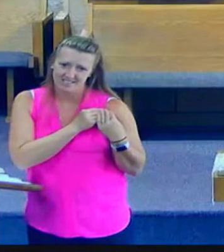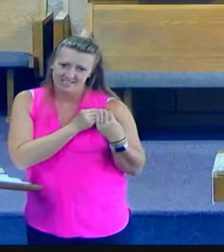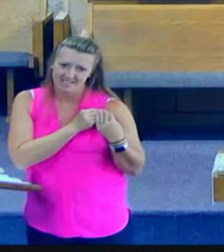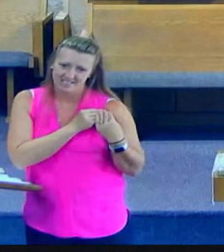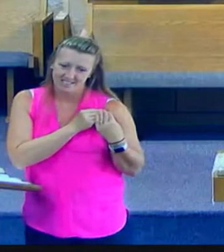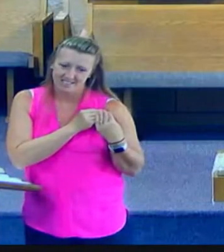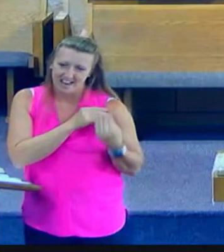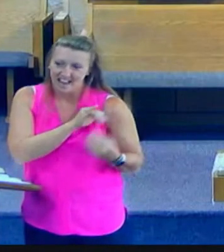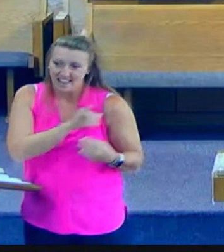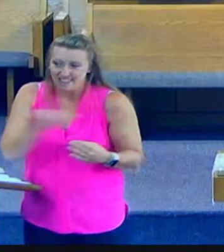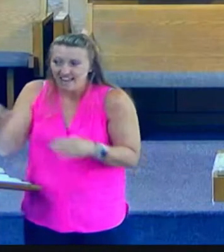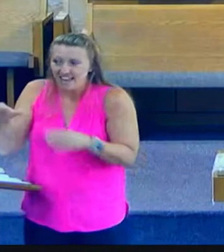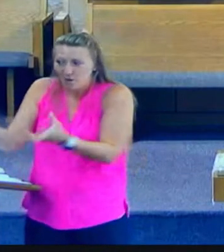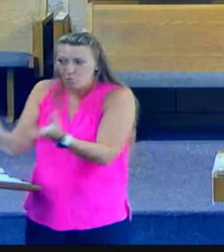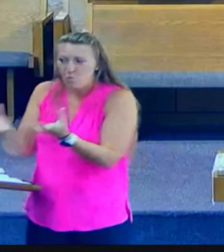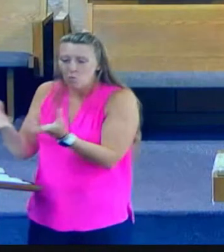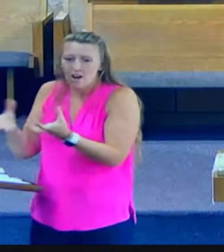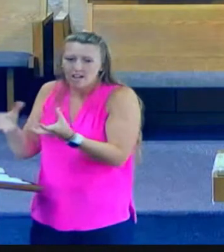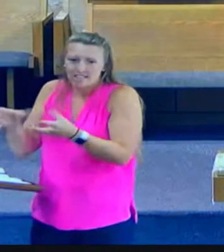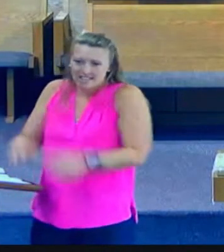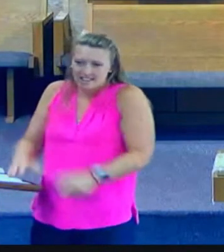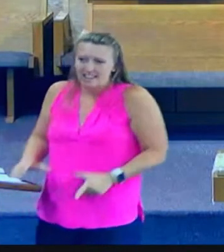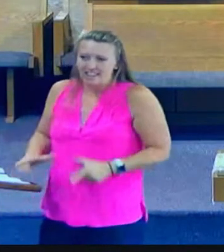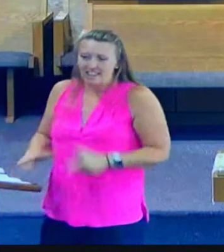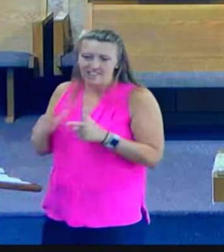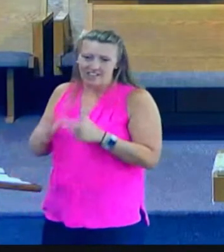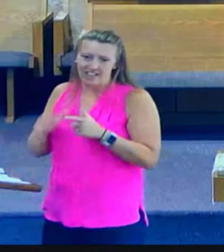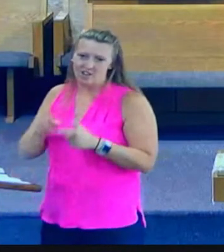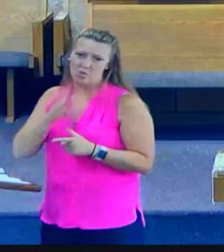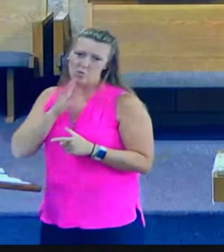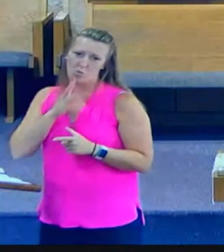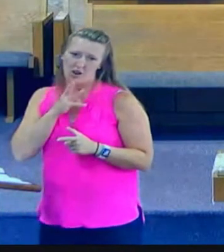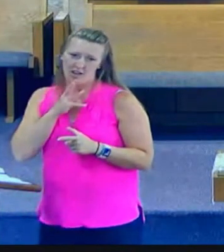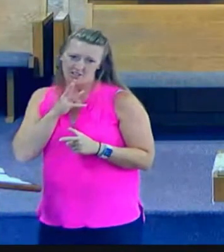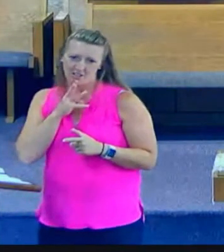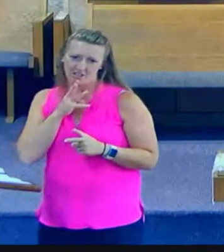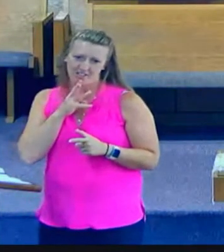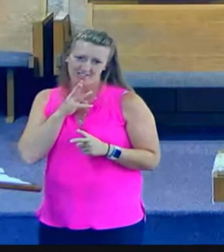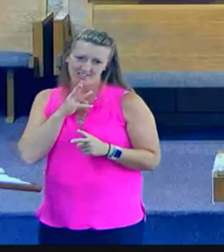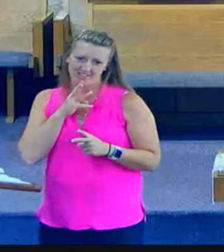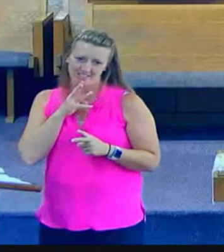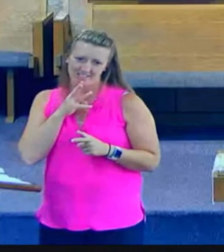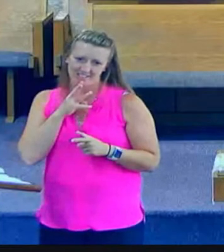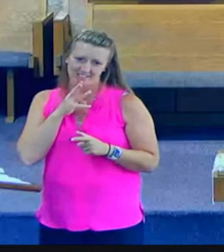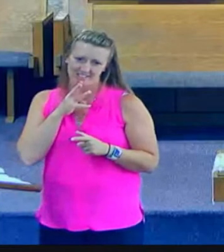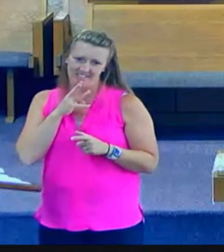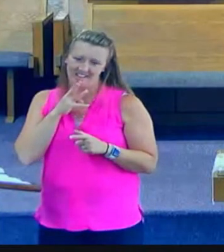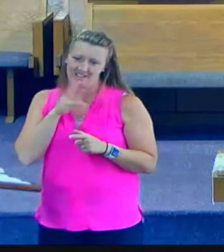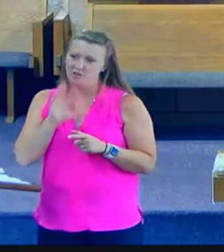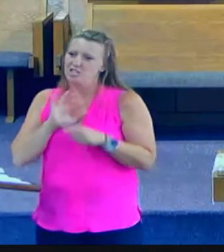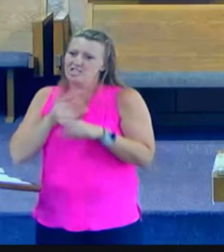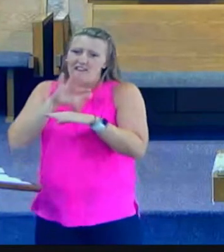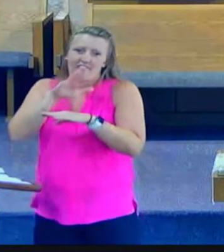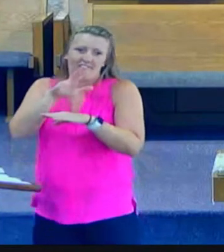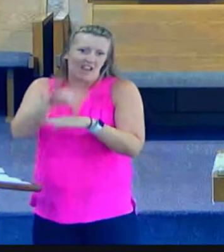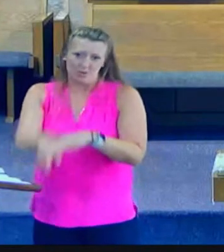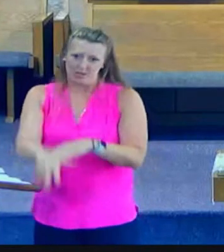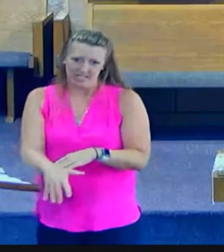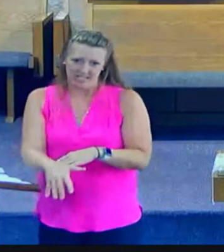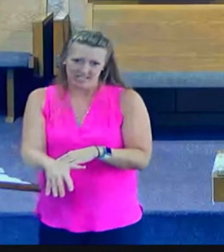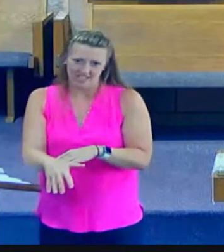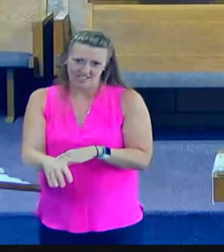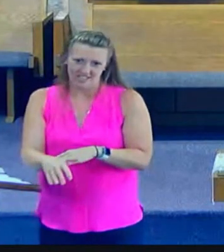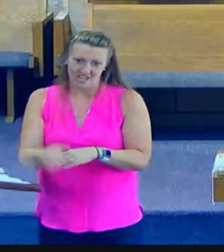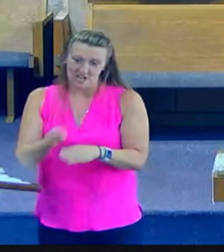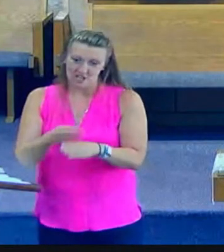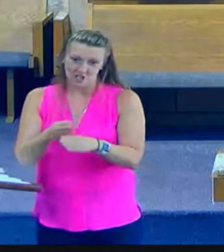water that will bubble up within them and become a fountain of everlasting life some will be like